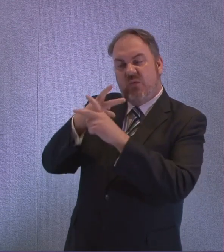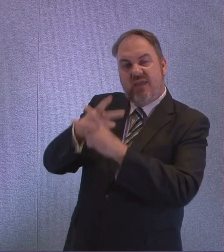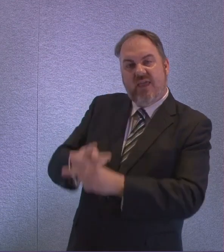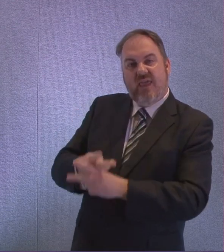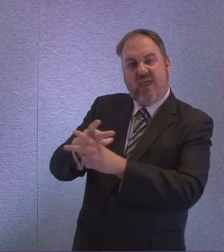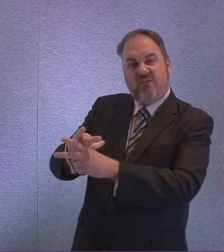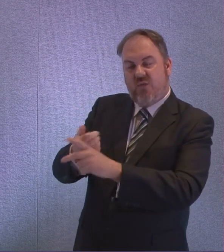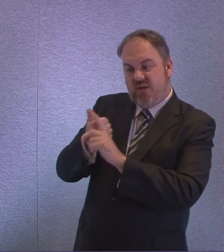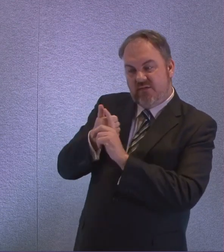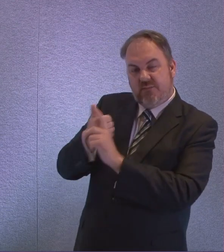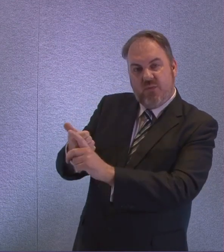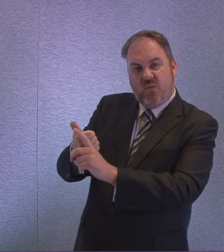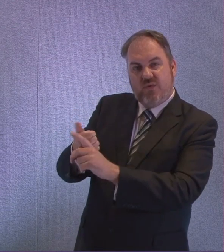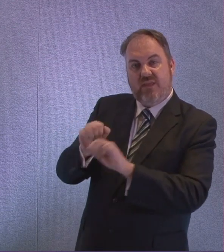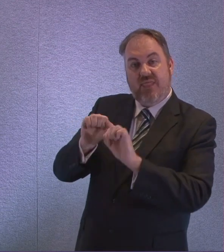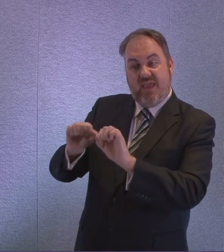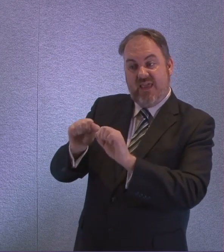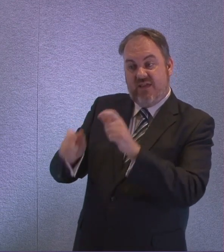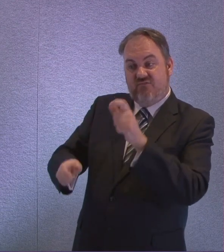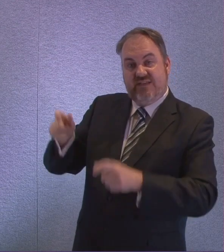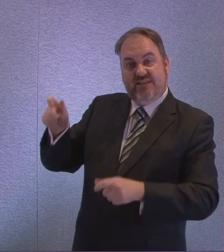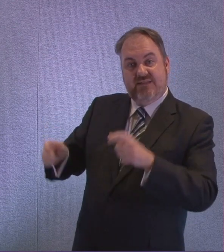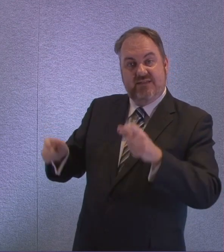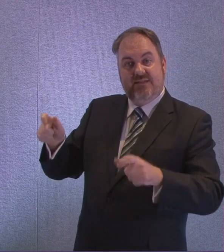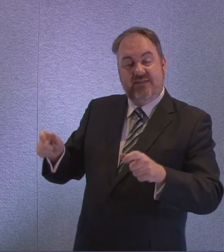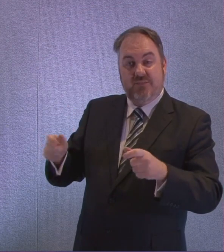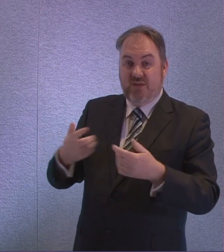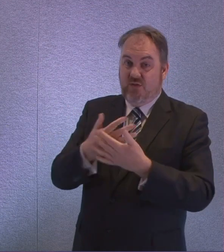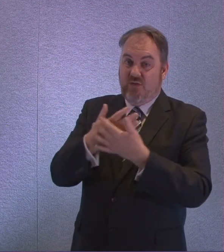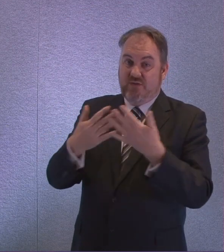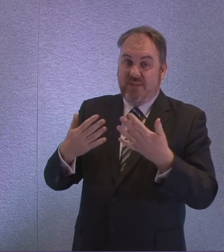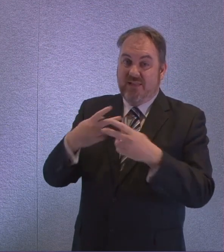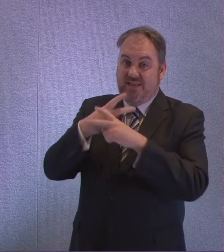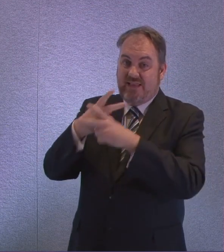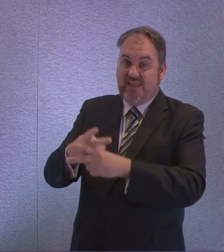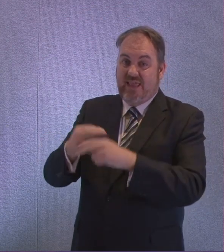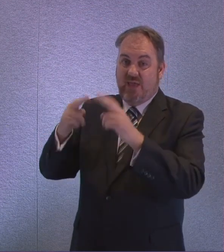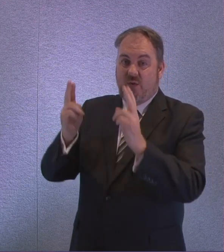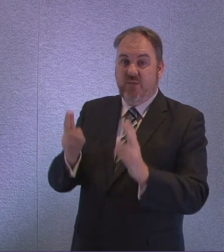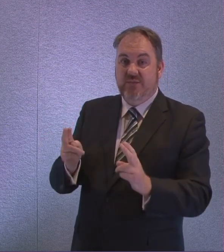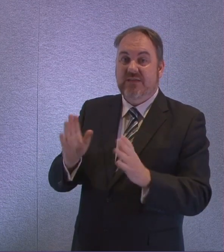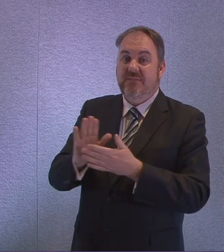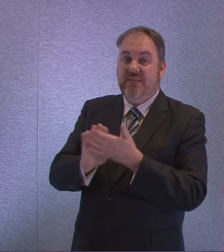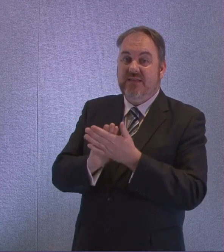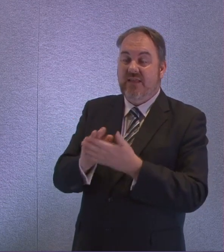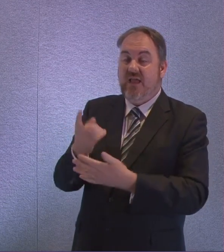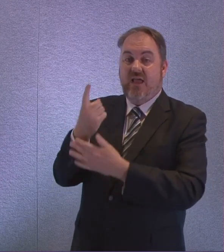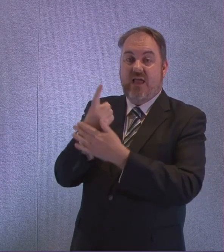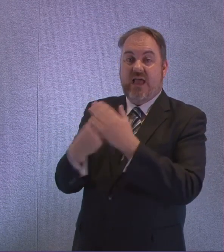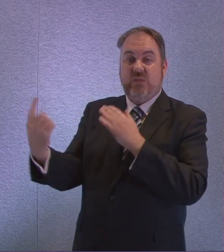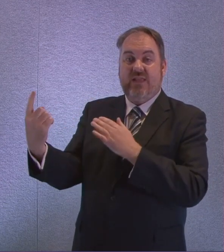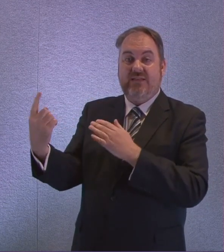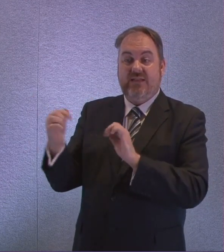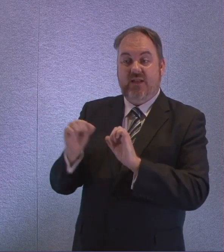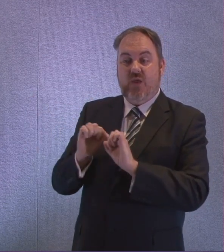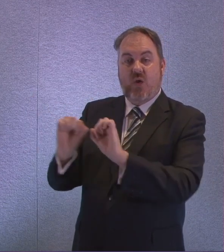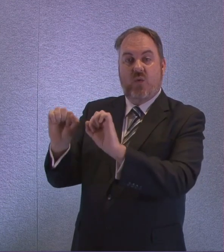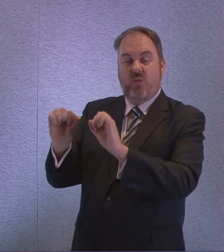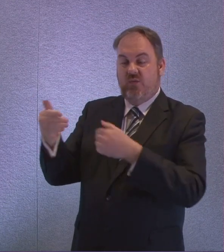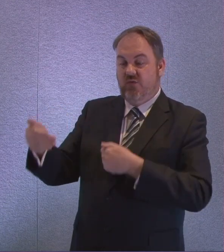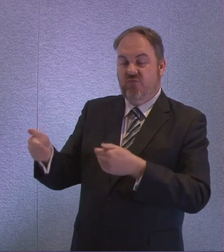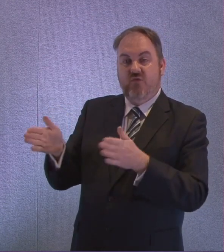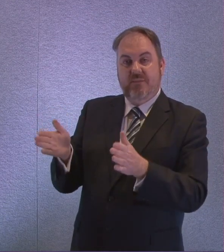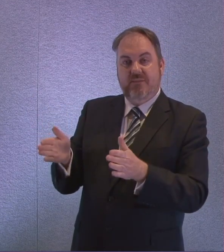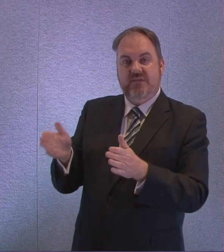their residents and unfortunately for a lot of residents in care homes right now that is involving isolation in their own rooms and not having the communal